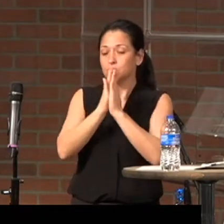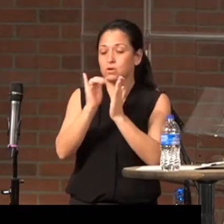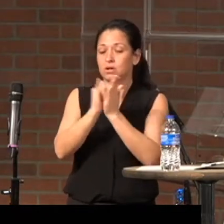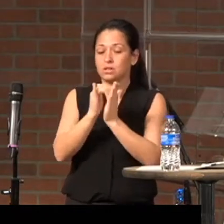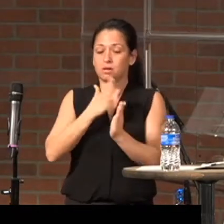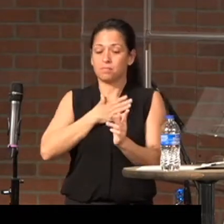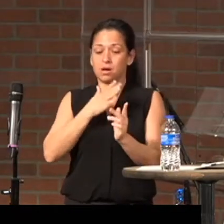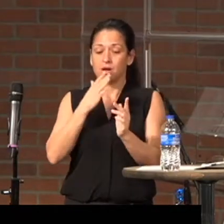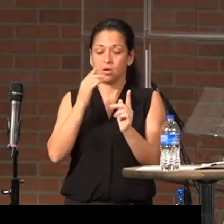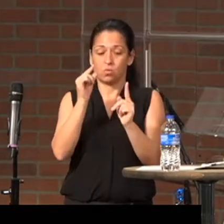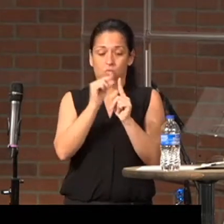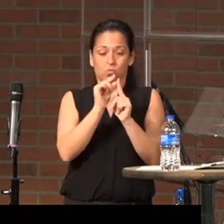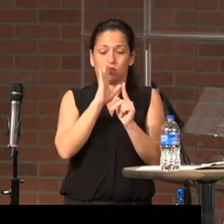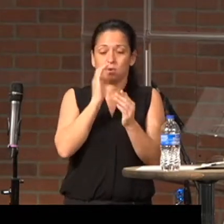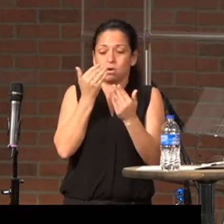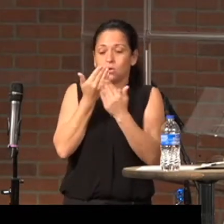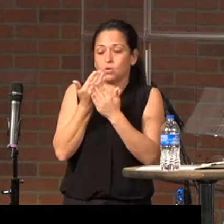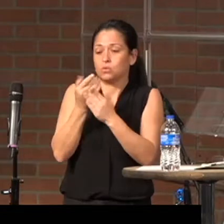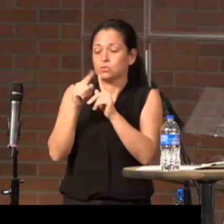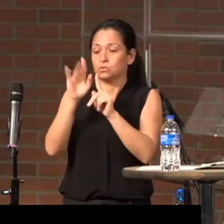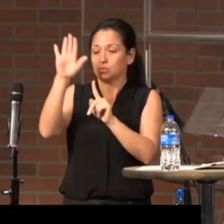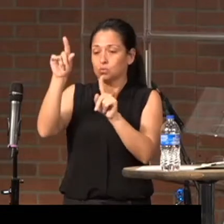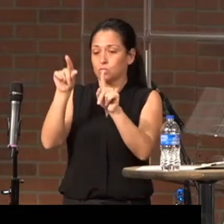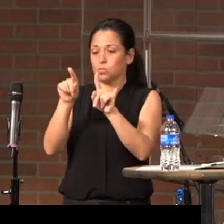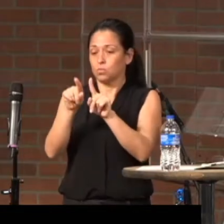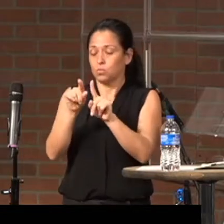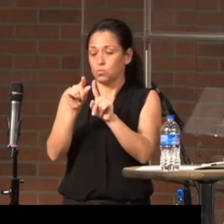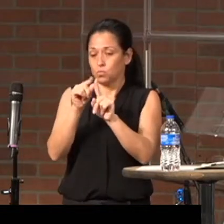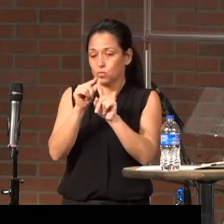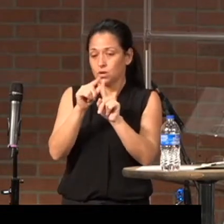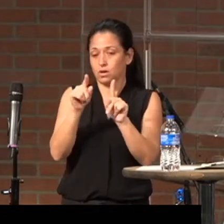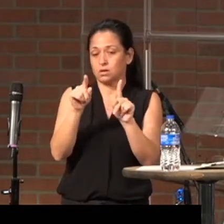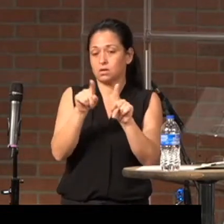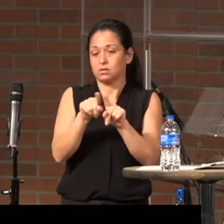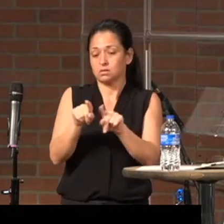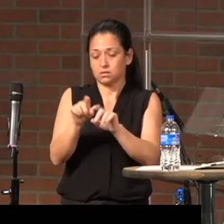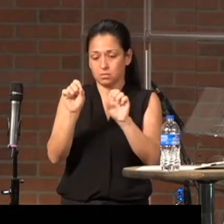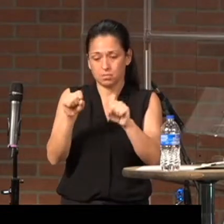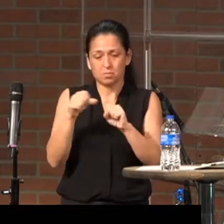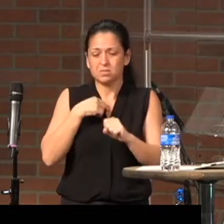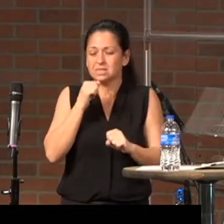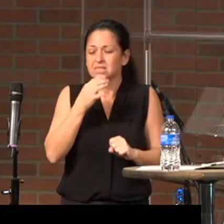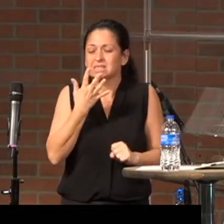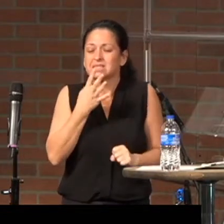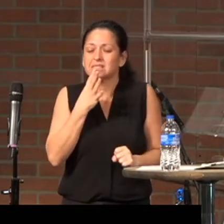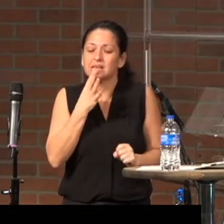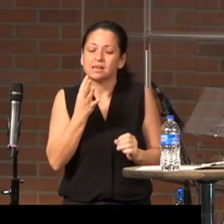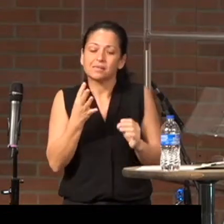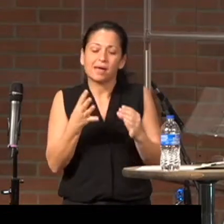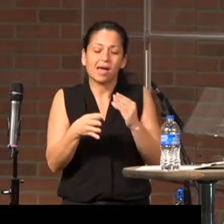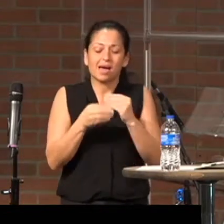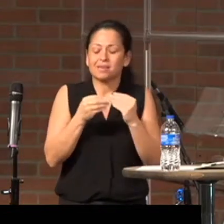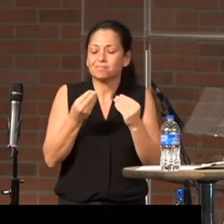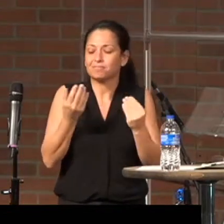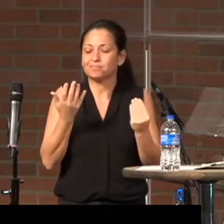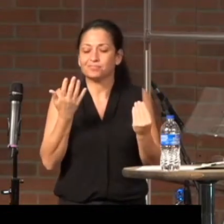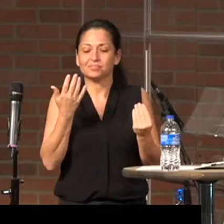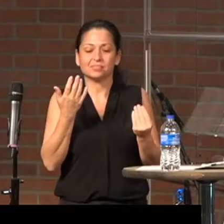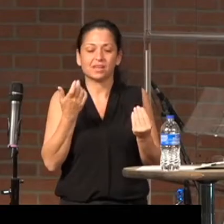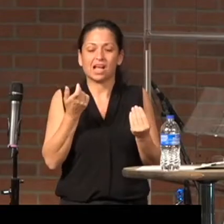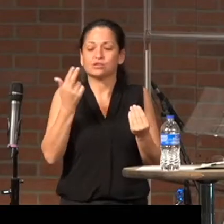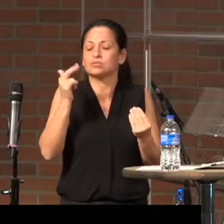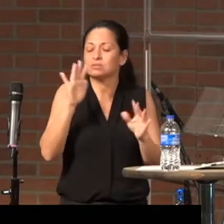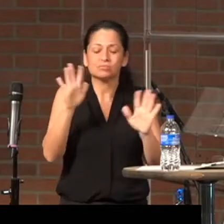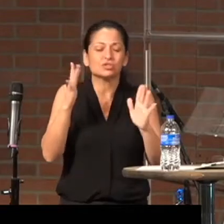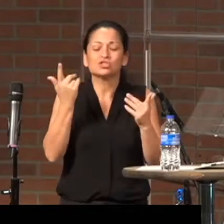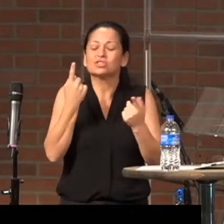as can be. I don't want to say anything or add to anything. Jesus, just help us understand what you have